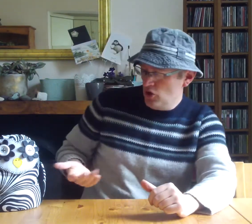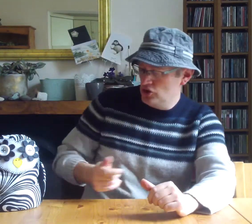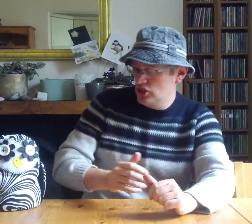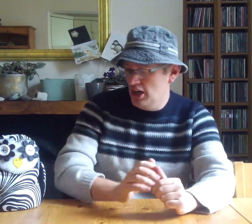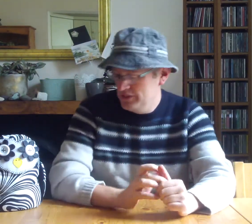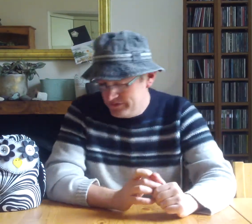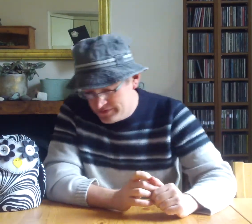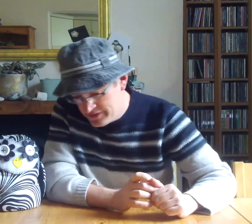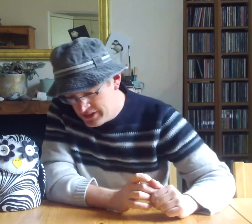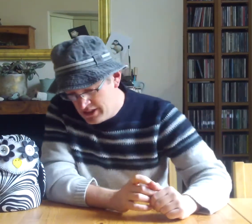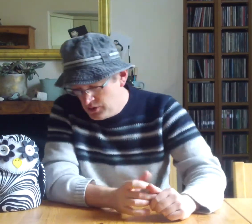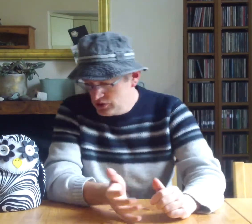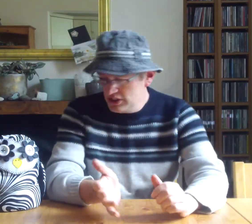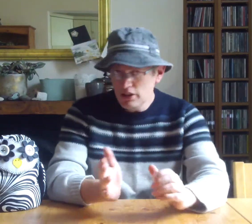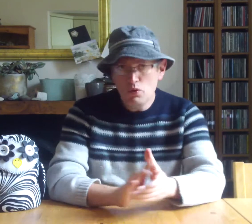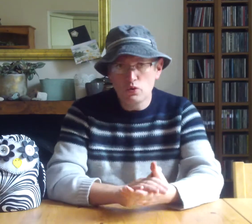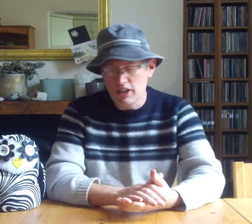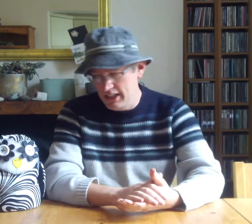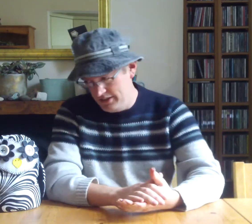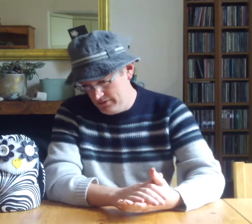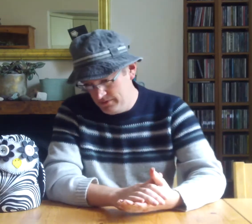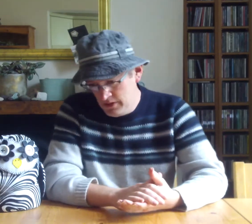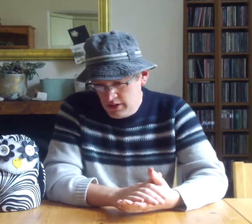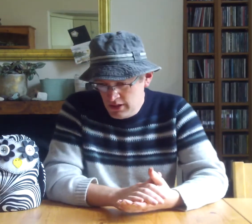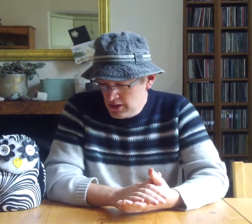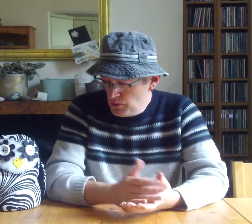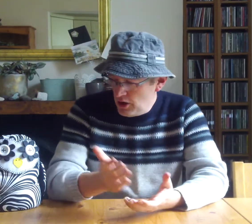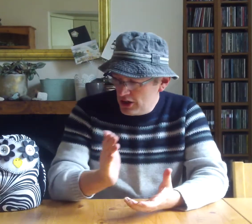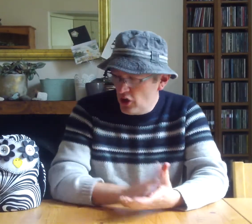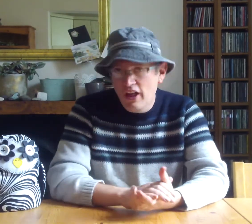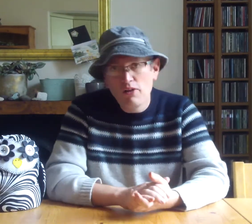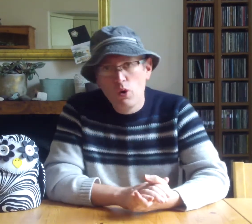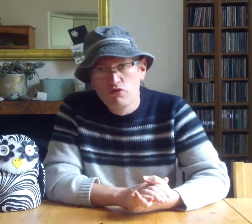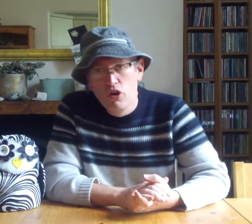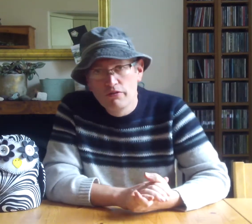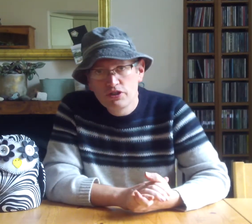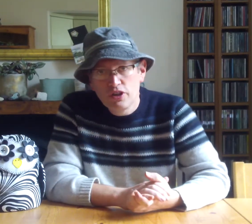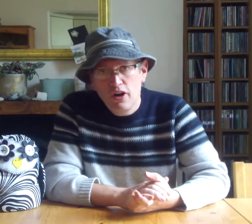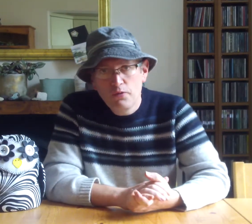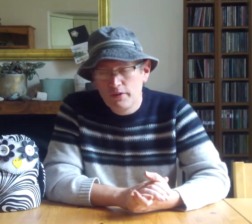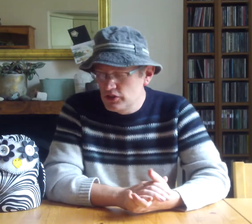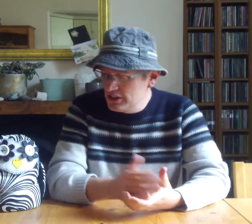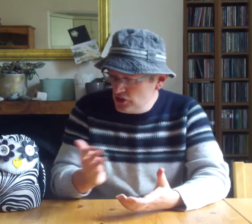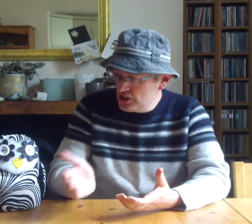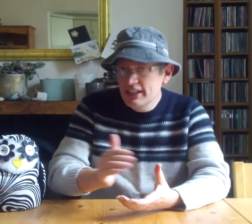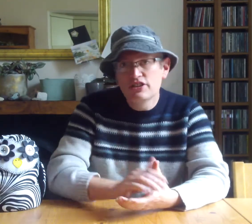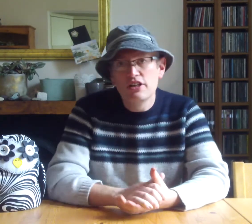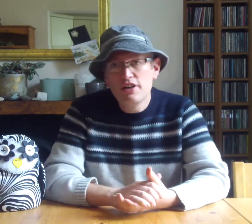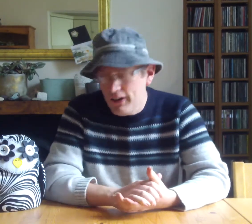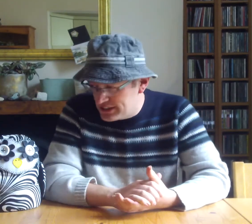Oscar? What do you do all day? Well, I've got that one wrong to start off with because he does things at night.